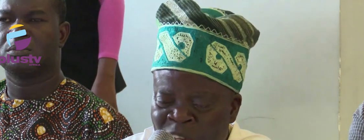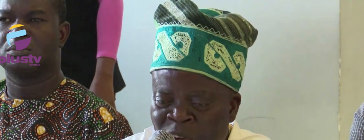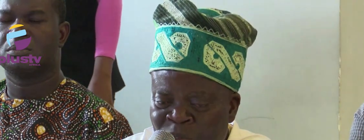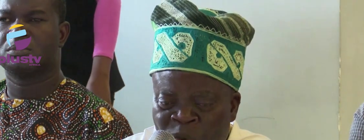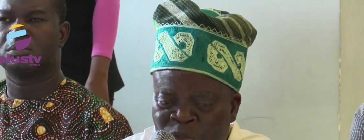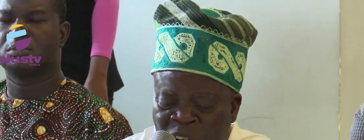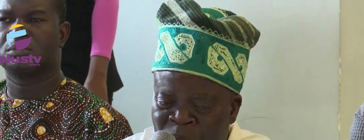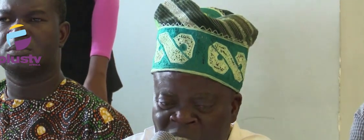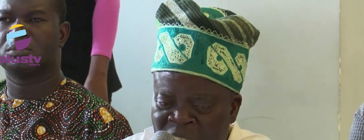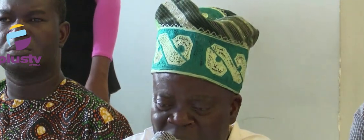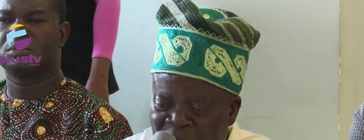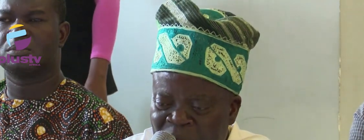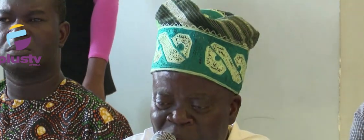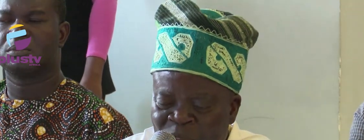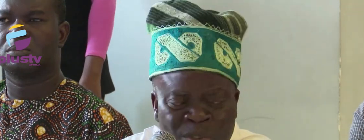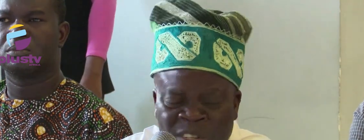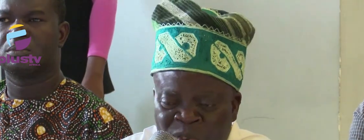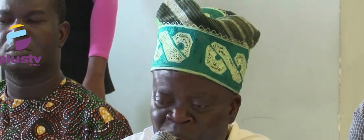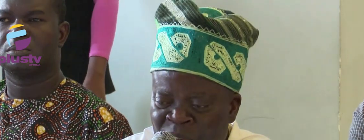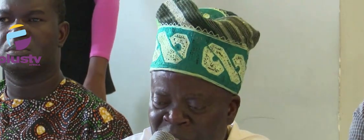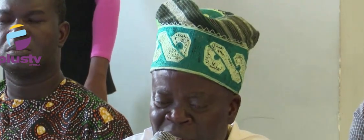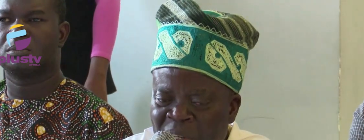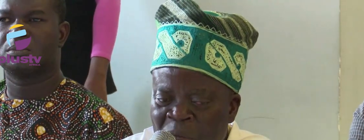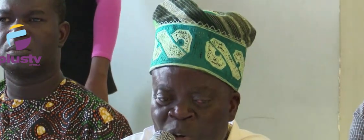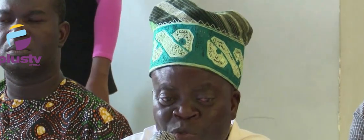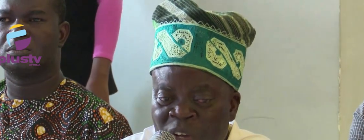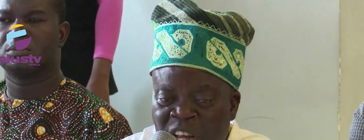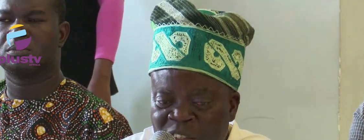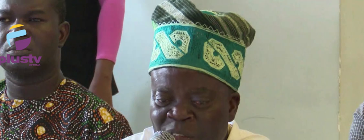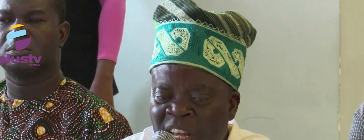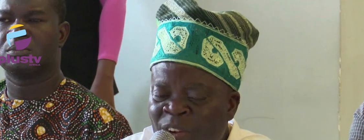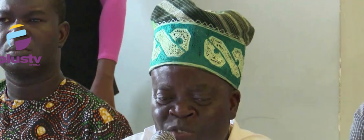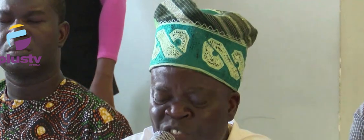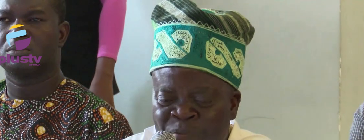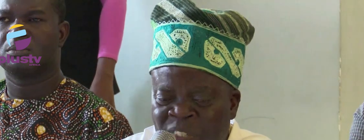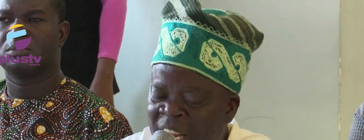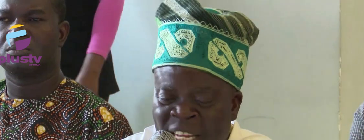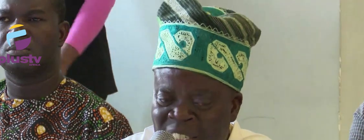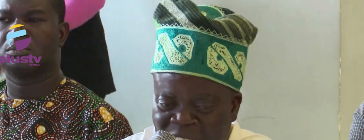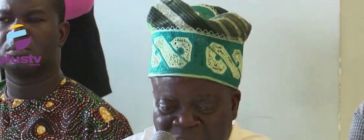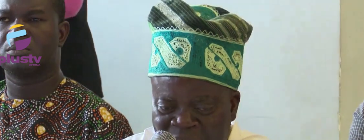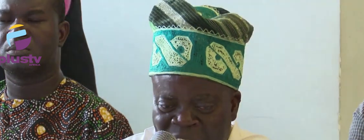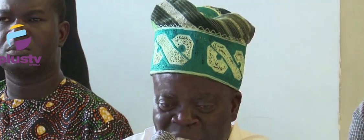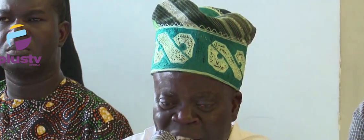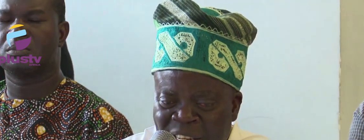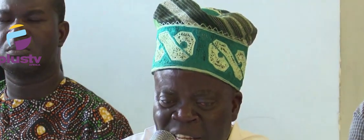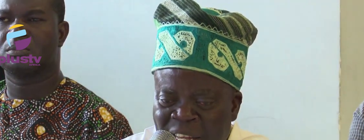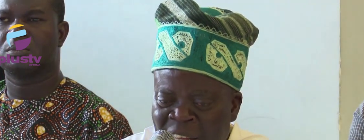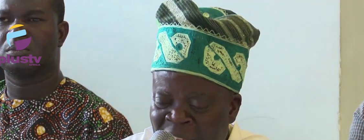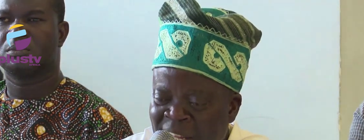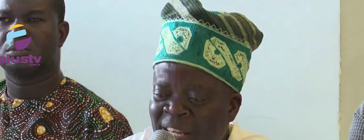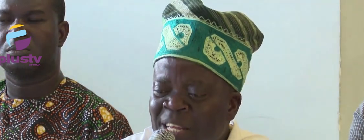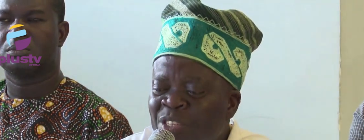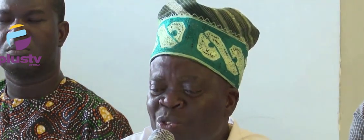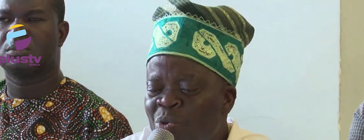What we don't want to happen, we can't bloodless. Because we have a lot of challenges. That's why you're